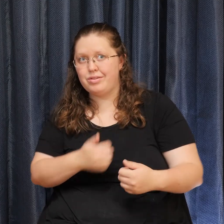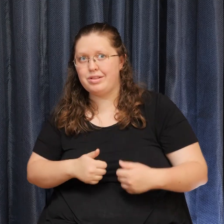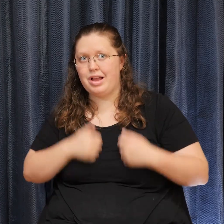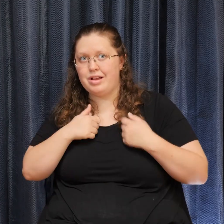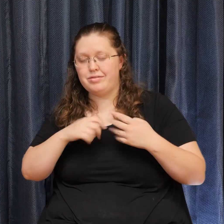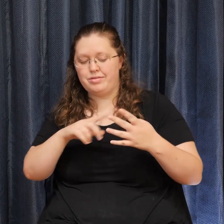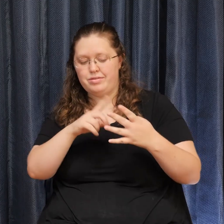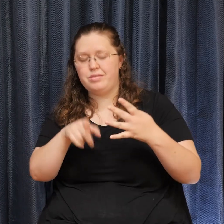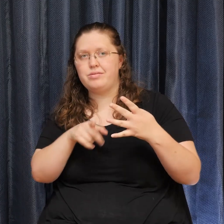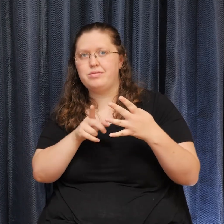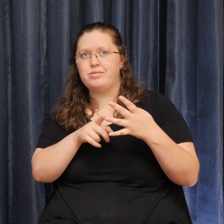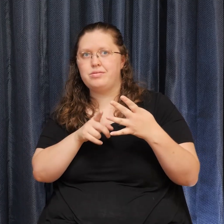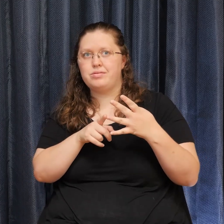Don't make assumptions